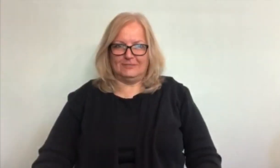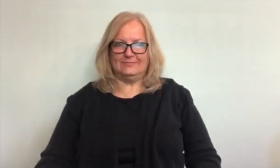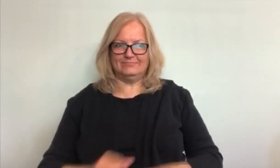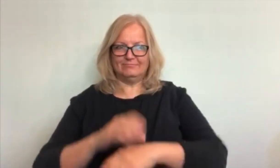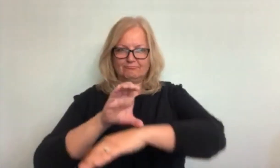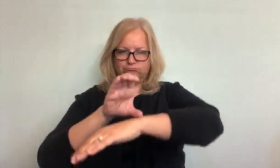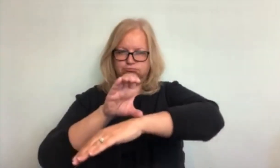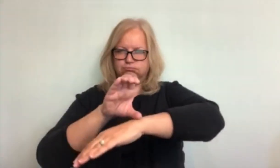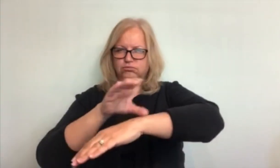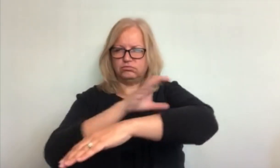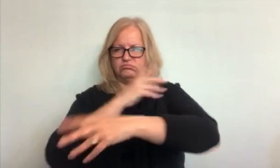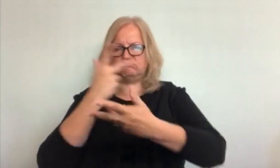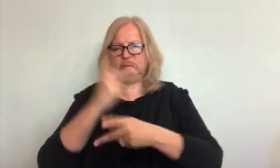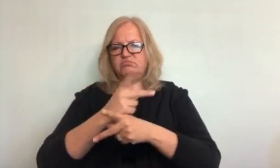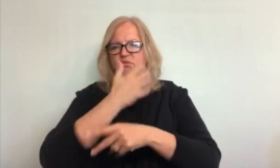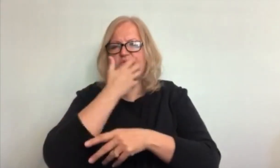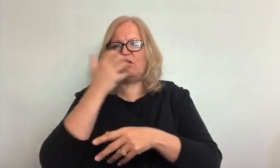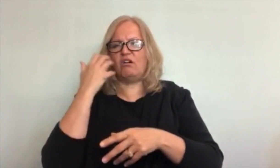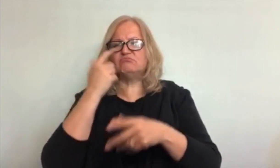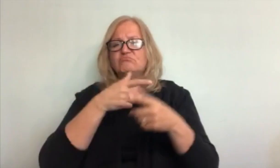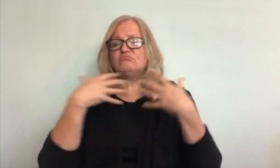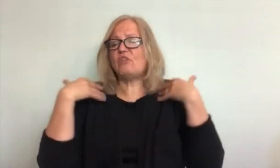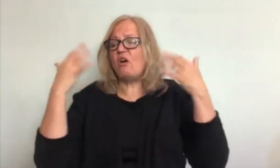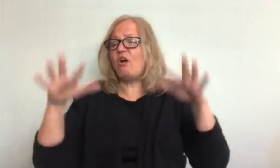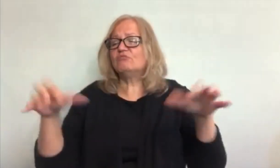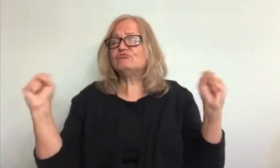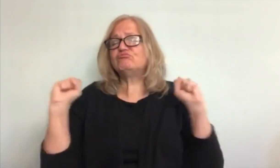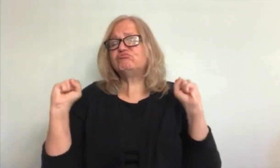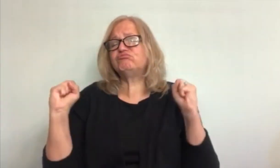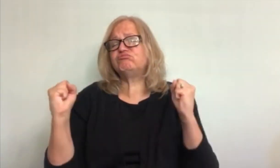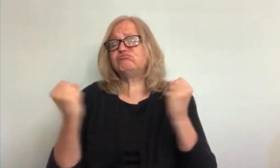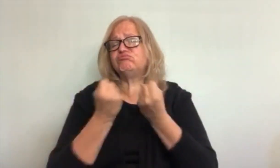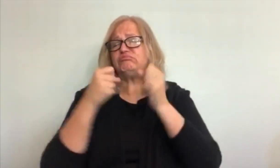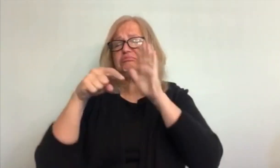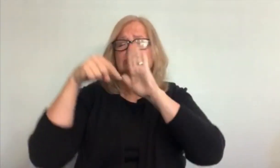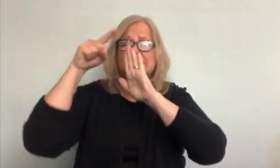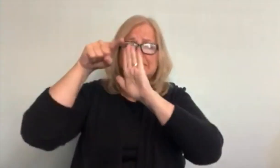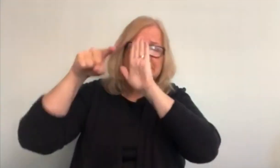functions kind of like a winter jacket, keeping them warm in freezing temperatures.